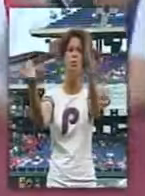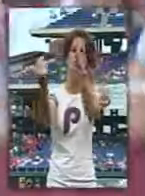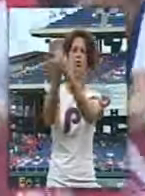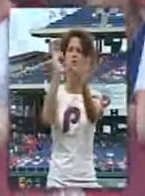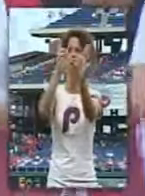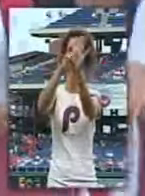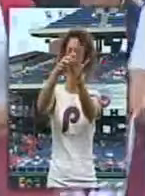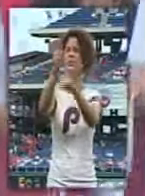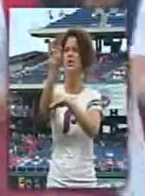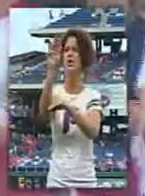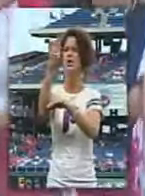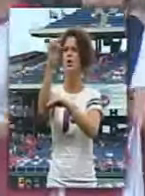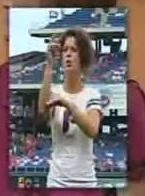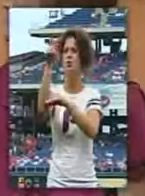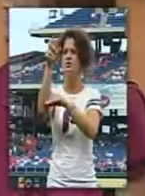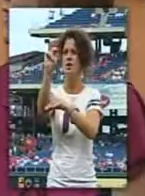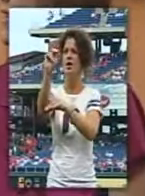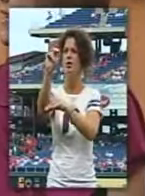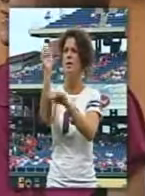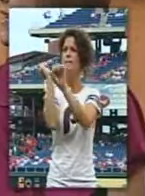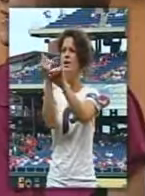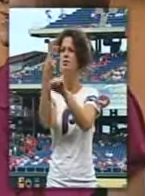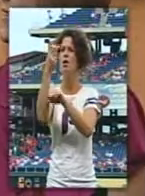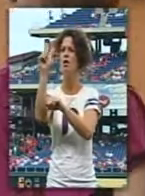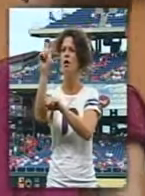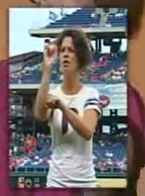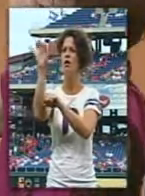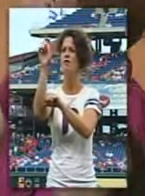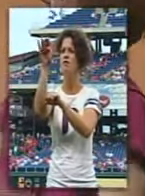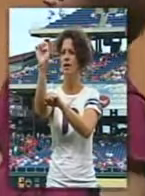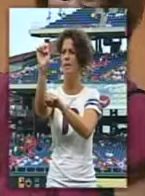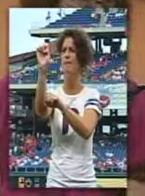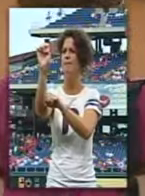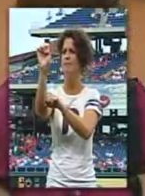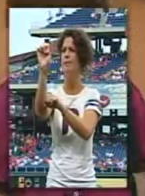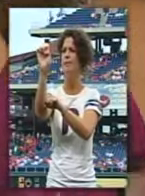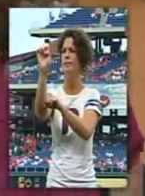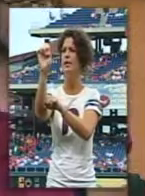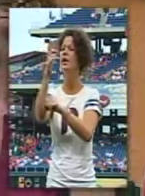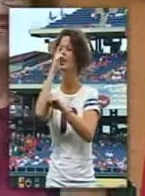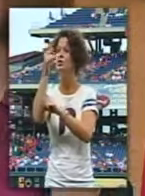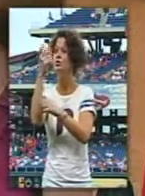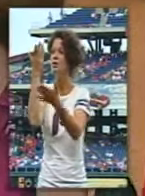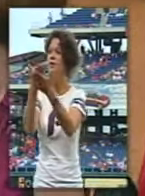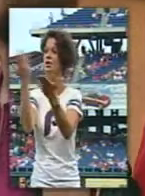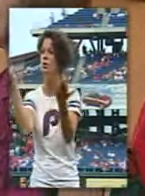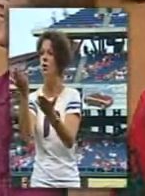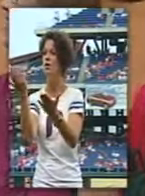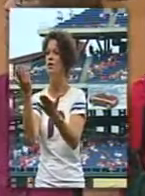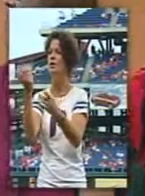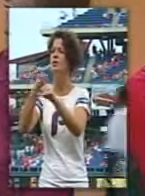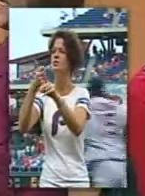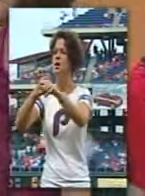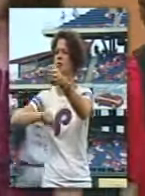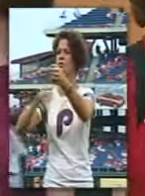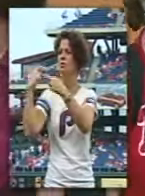into the Cooperstown Baseball Hall of Fame. An interesting fact about Dummy Hoy, he was the one responsible